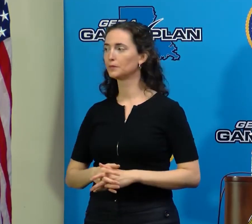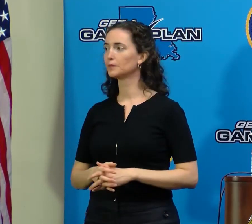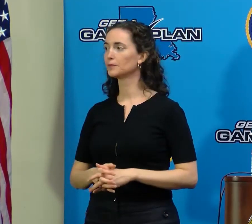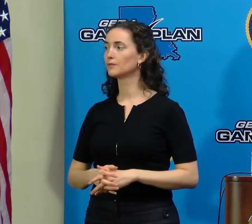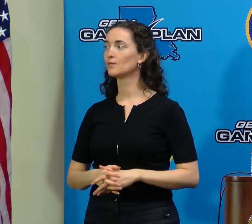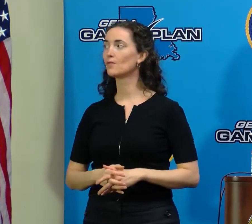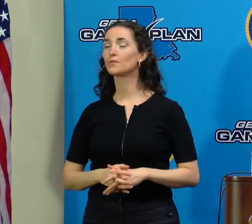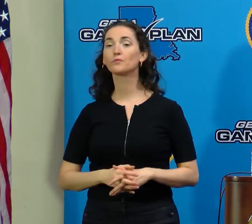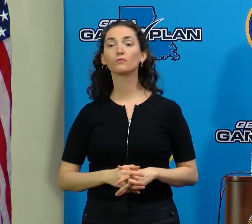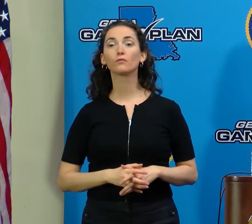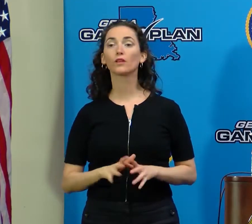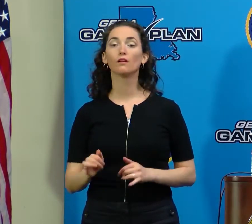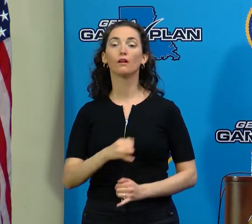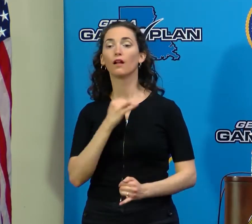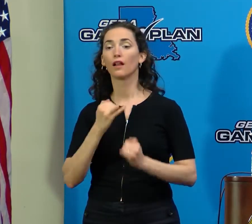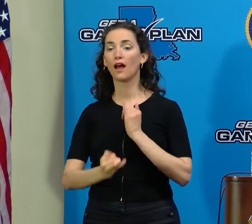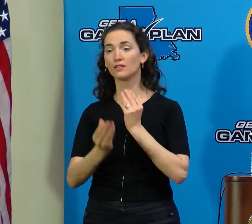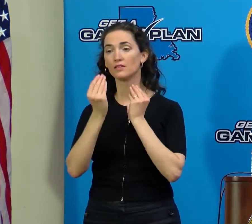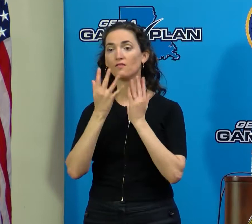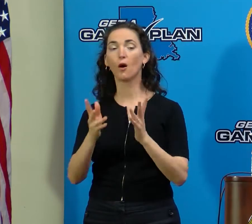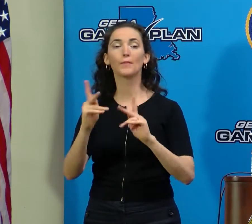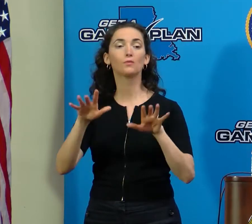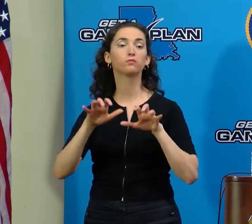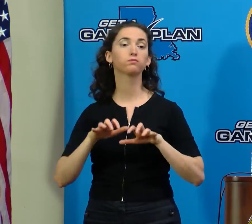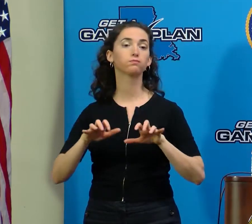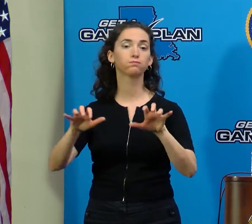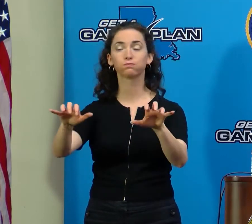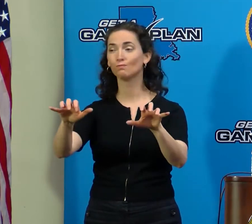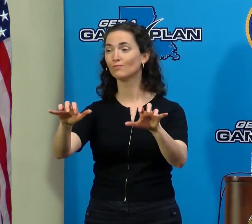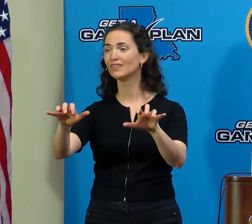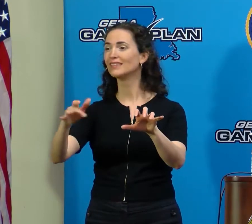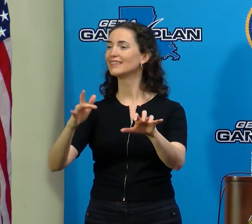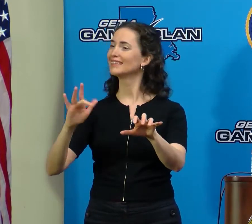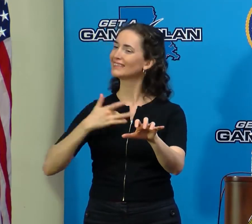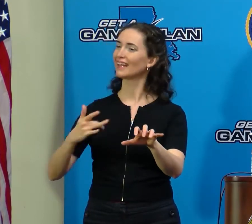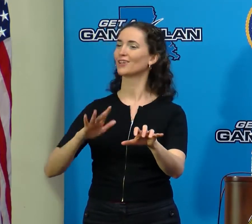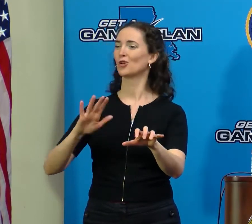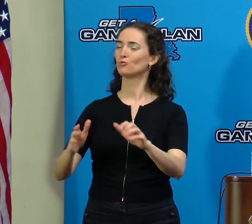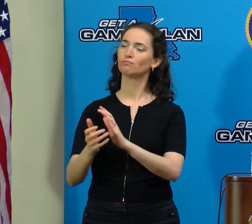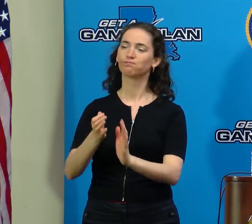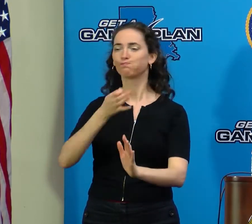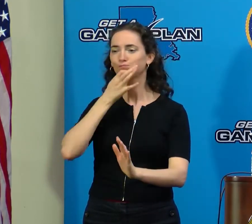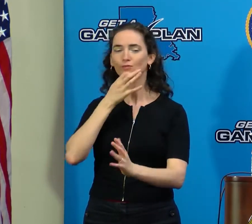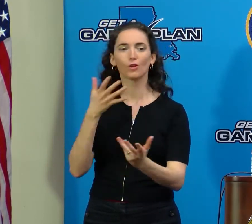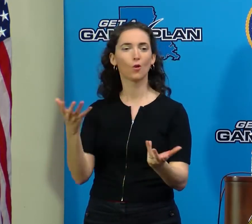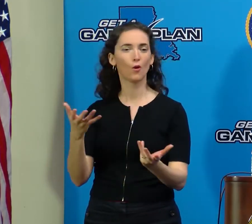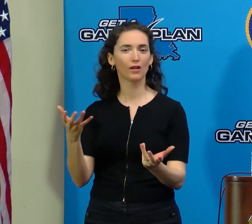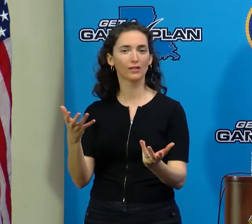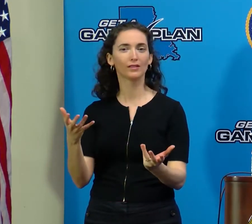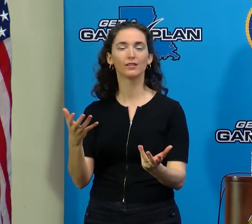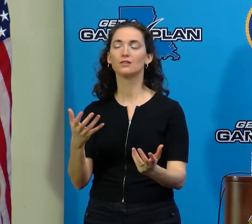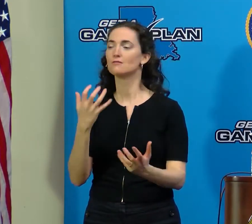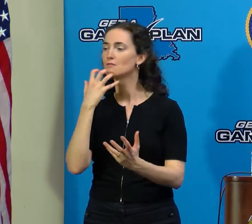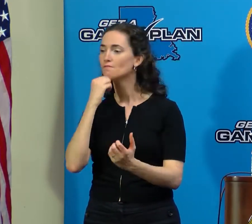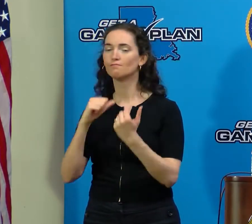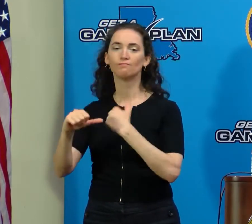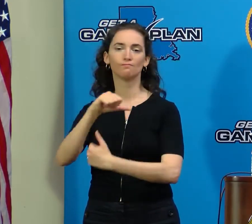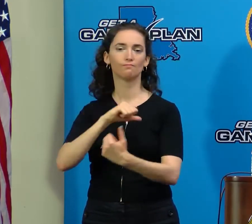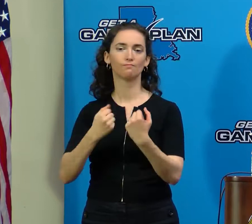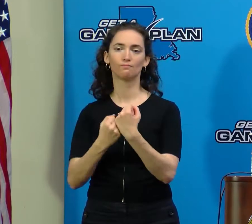In closing, I want to ask the people of Louisiana to do what you always do best, and that is to be a good neighbor.